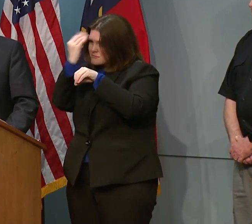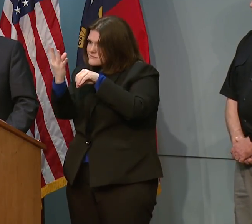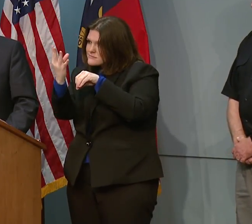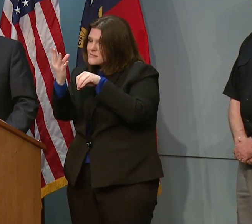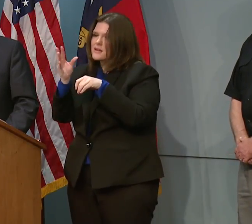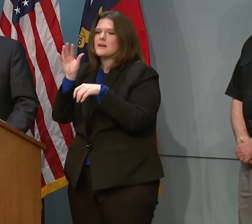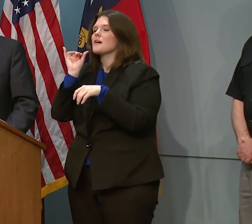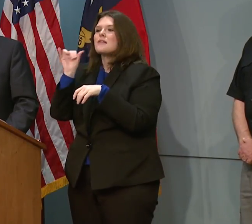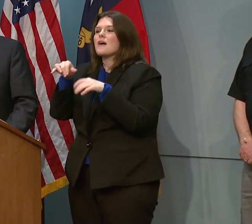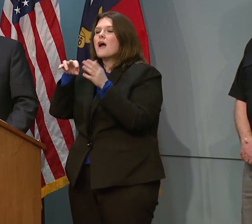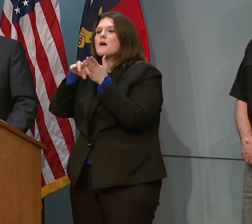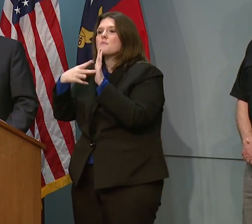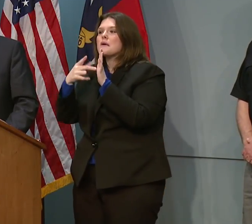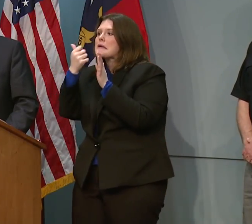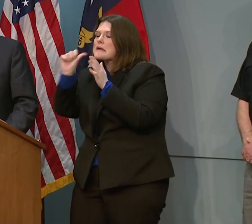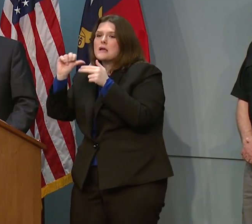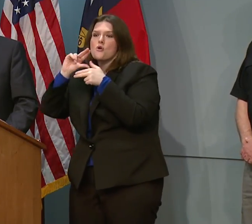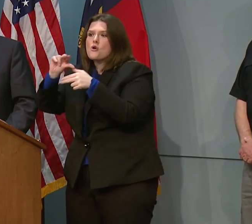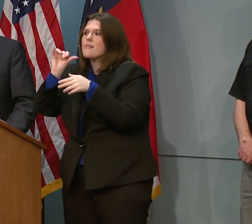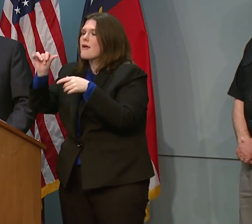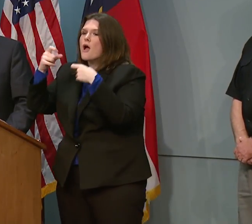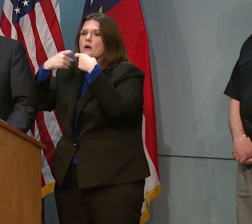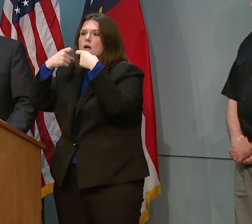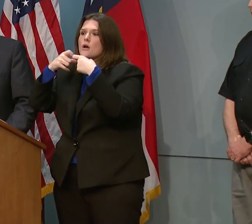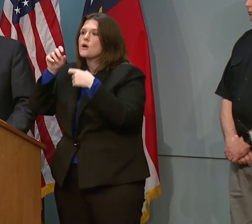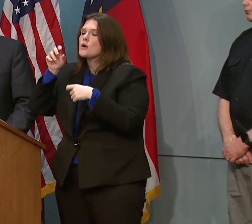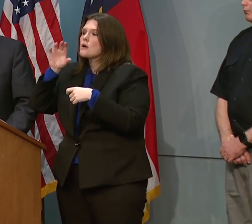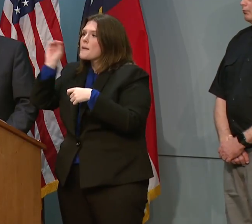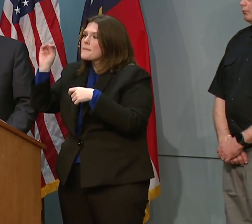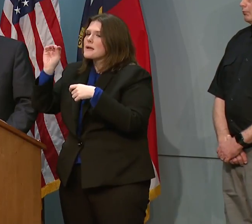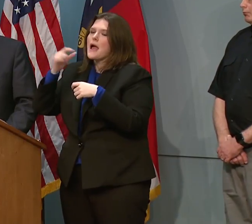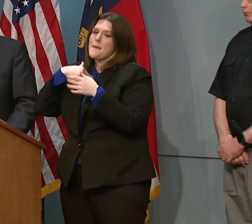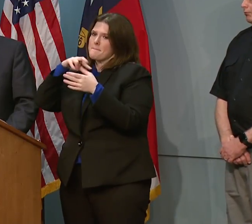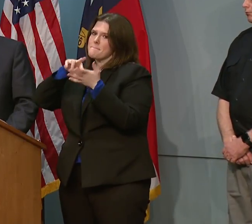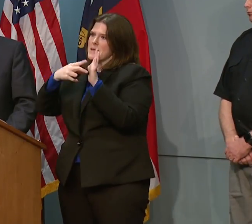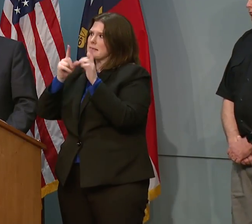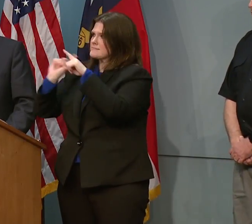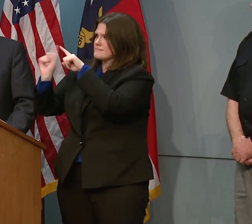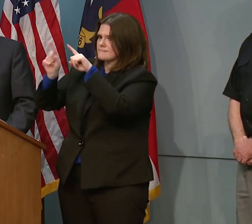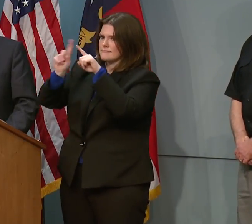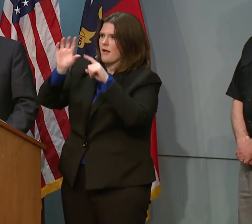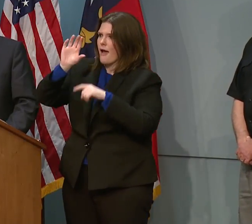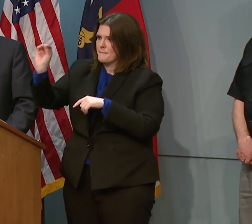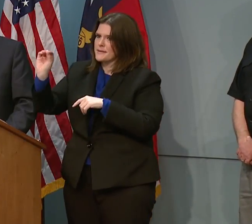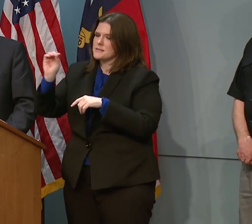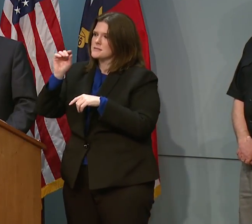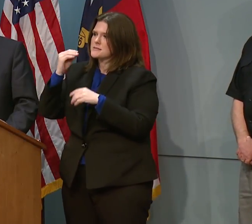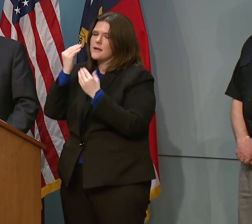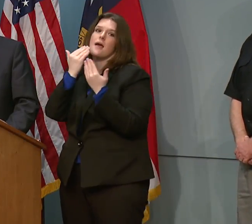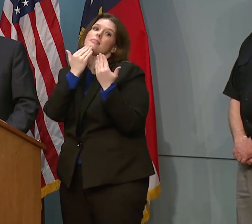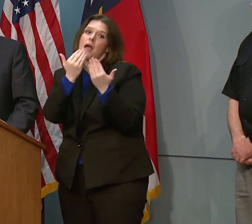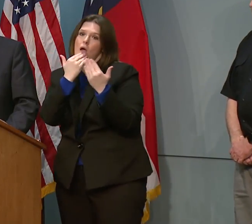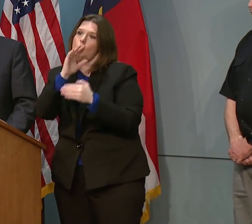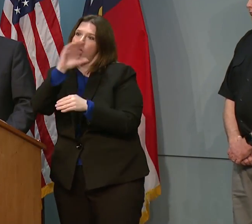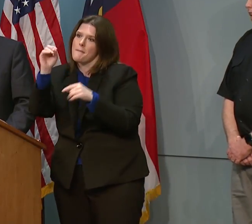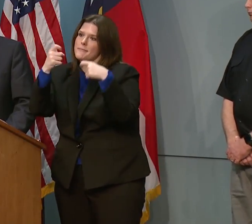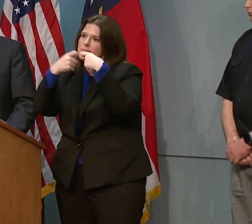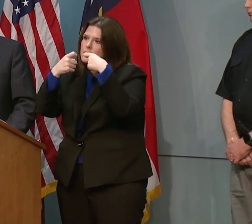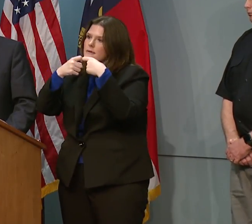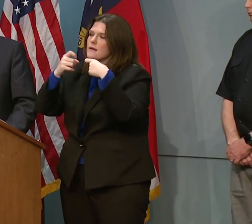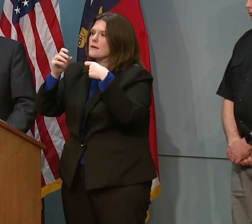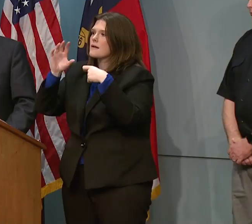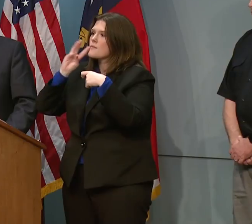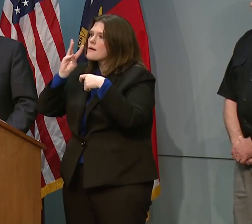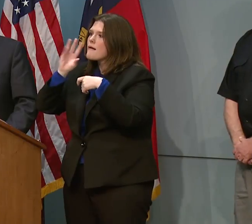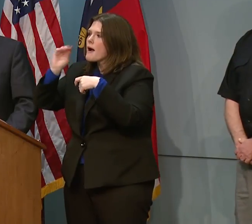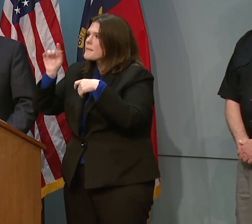And this is not like any storm where the utilities, and I include many co-ops, by the way, and I want to especially thank the co-ops along the coastal